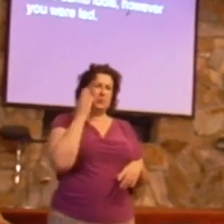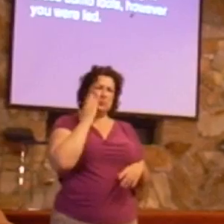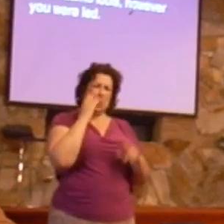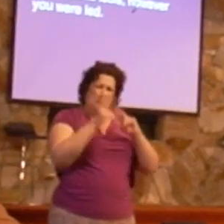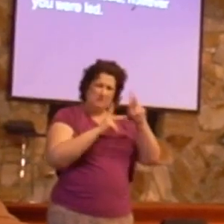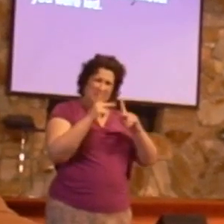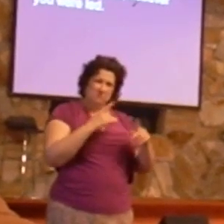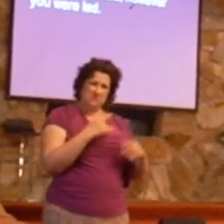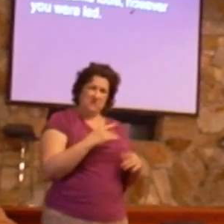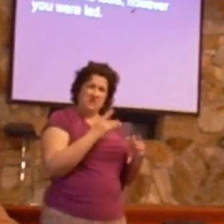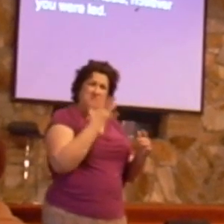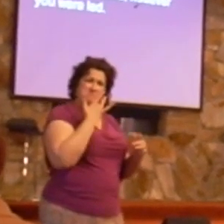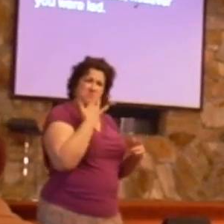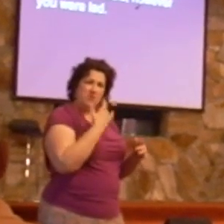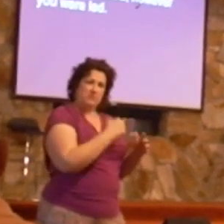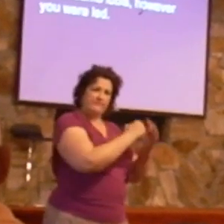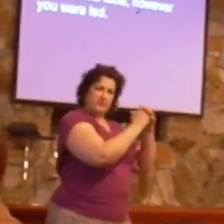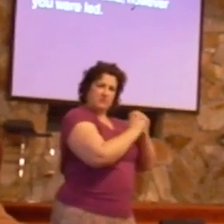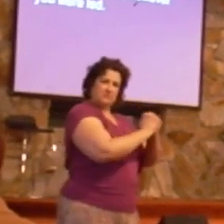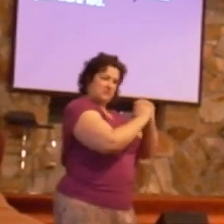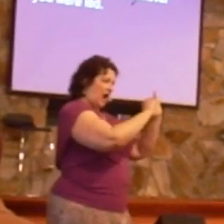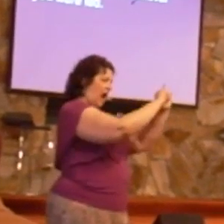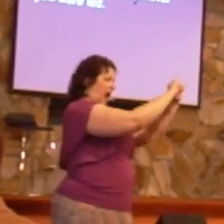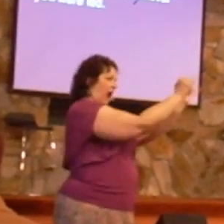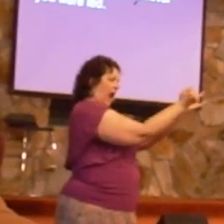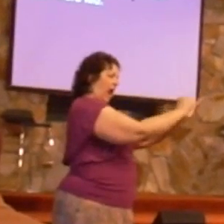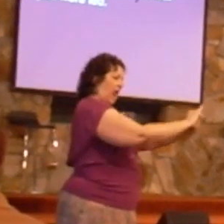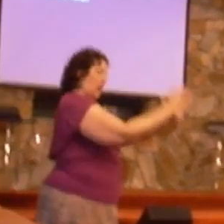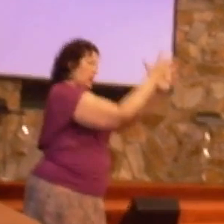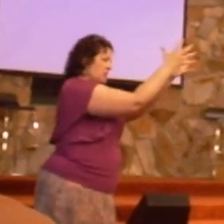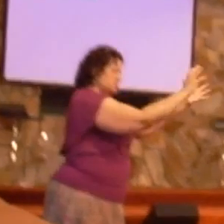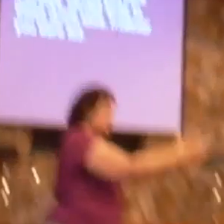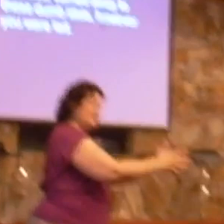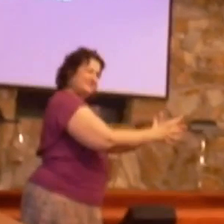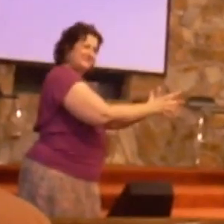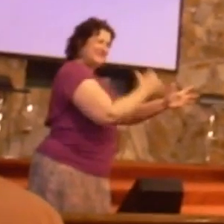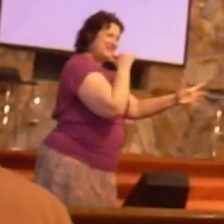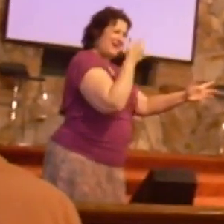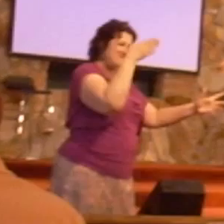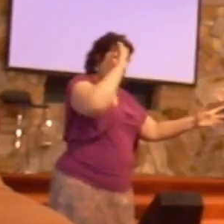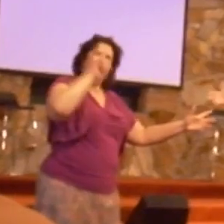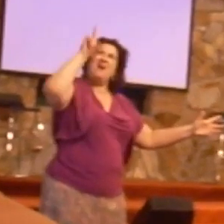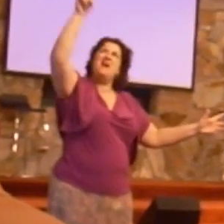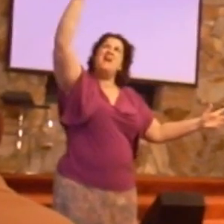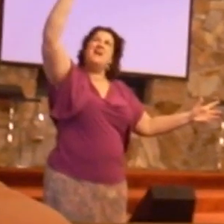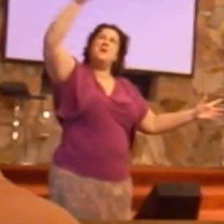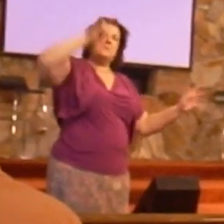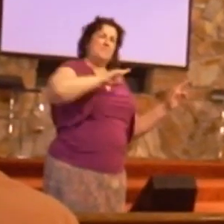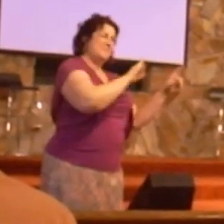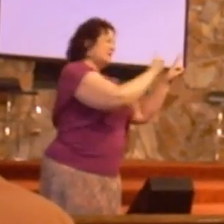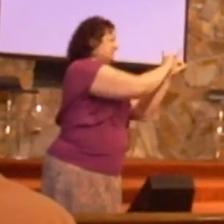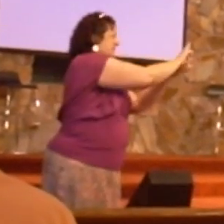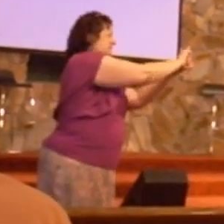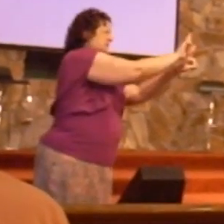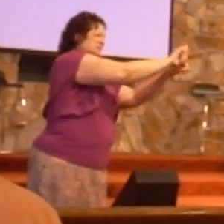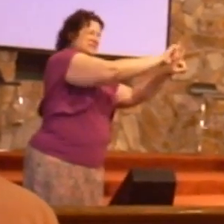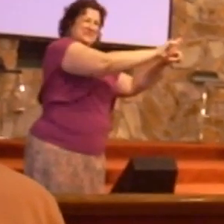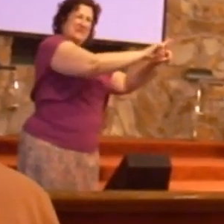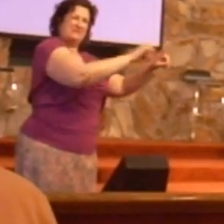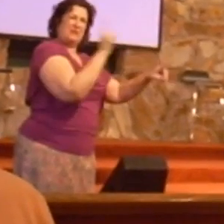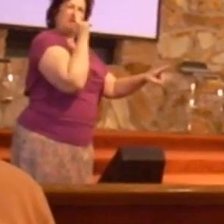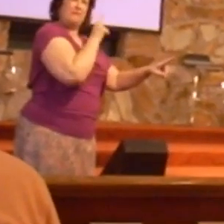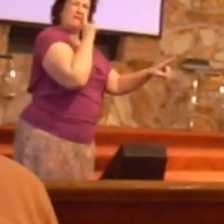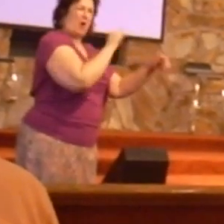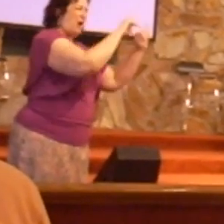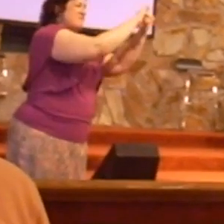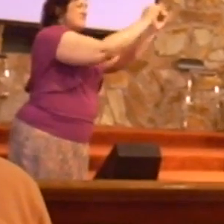had a problem with idolatry. The city was just infatuated with idols. And Paul is saying, you know, when you